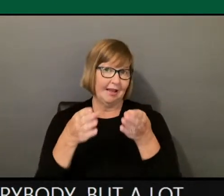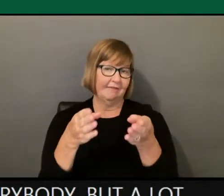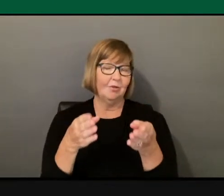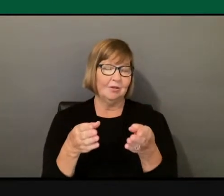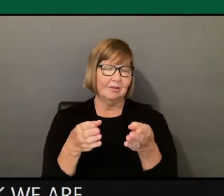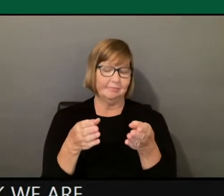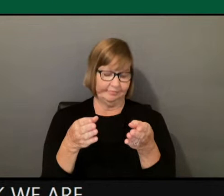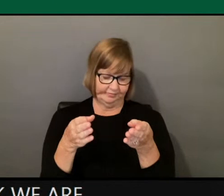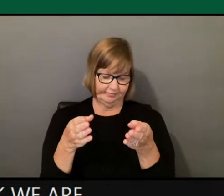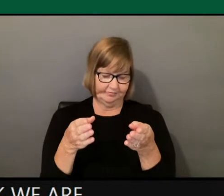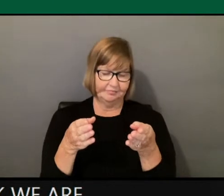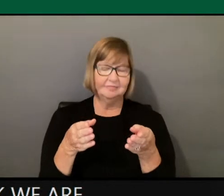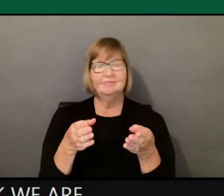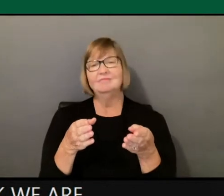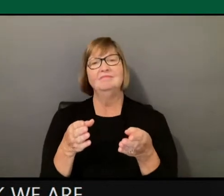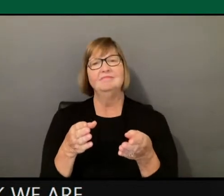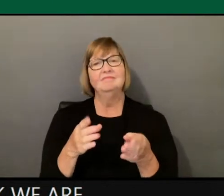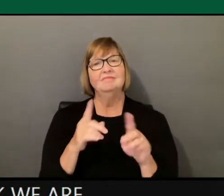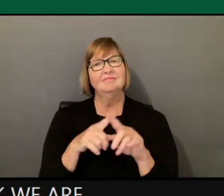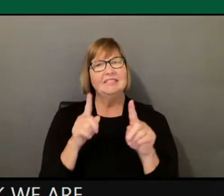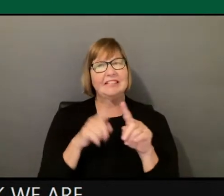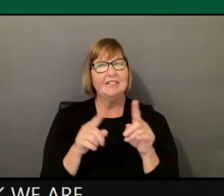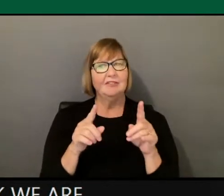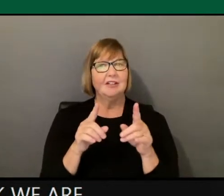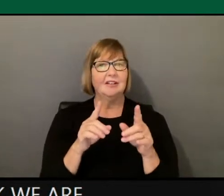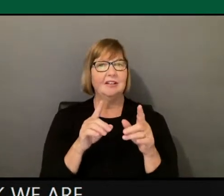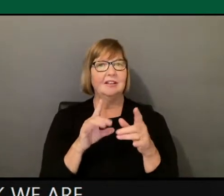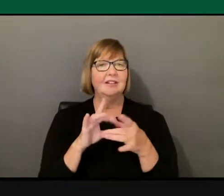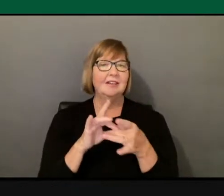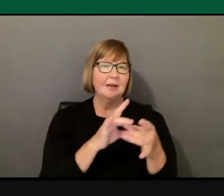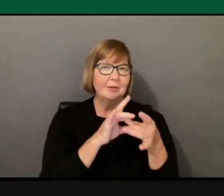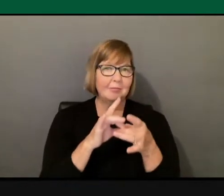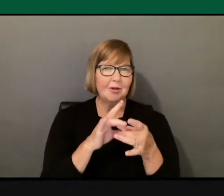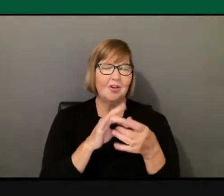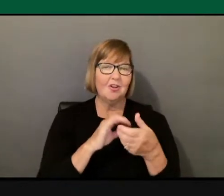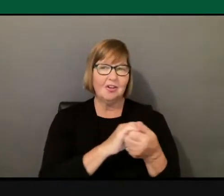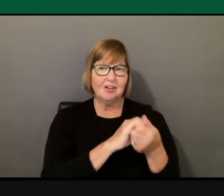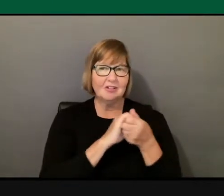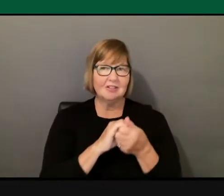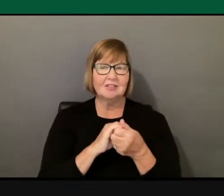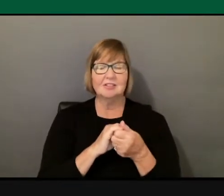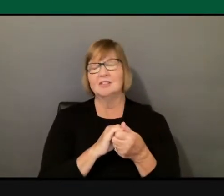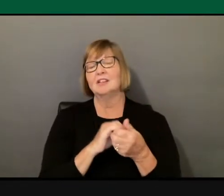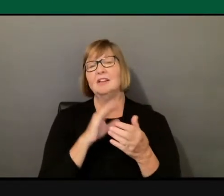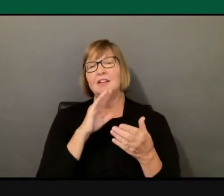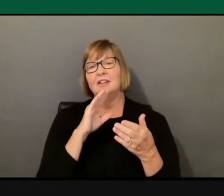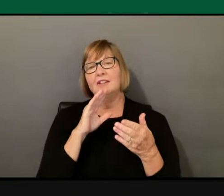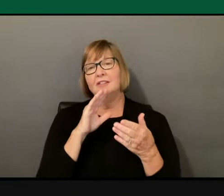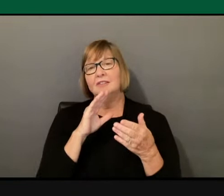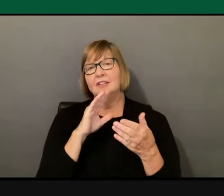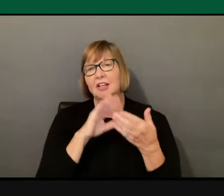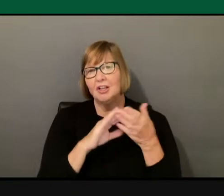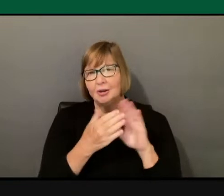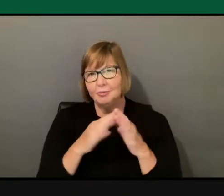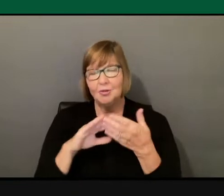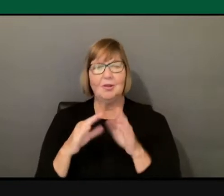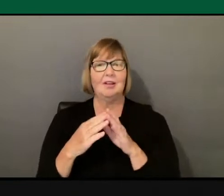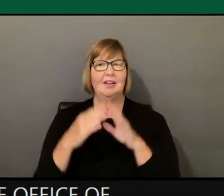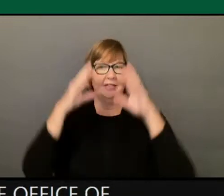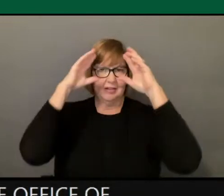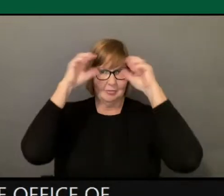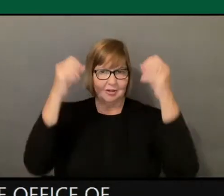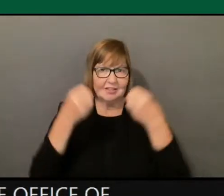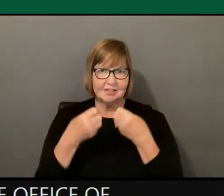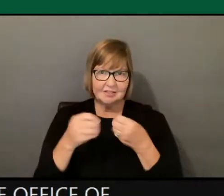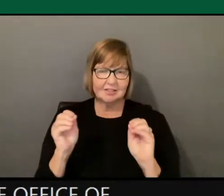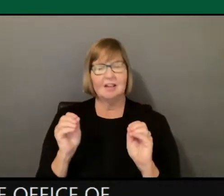our different partners, whether it's the community, or it's the Office of Diversity, Equity and Inclusion, the President's Office, the faculty, the